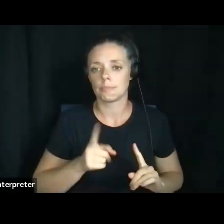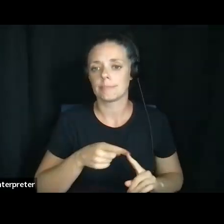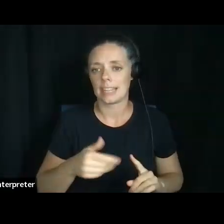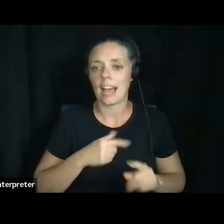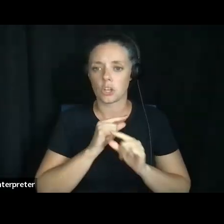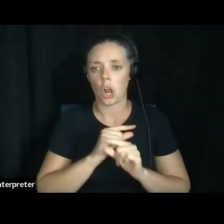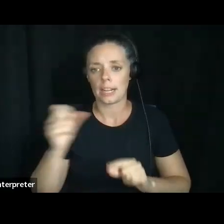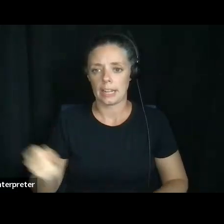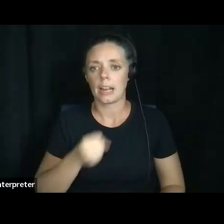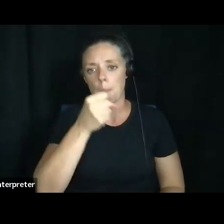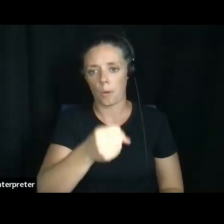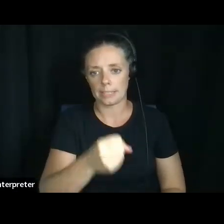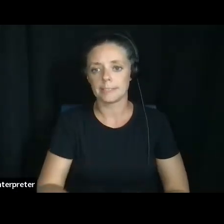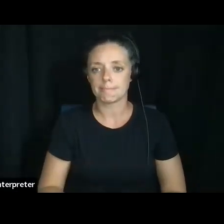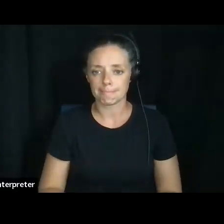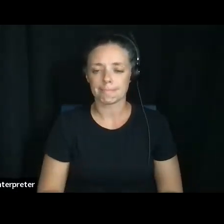Um,